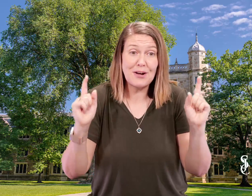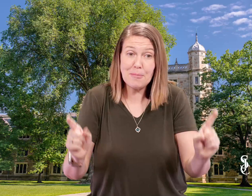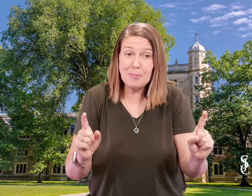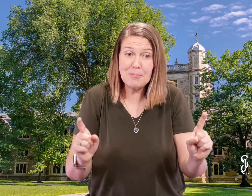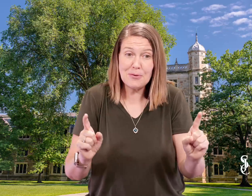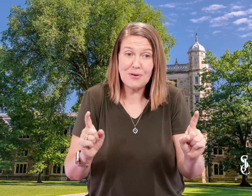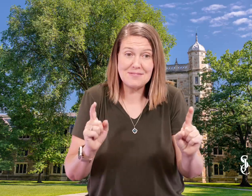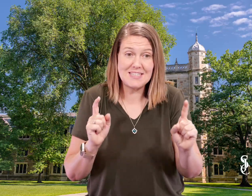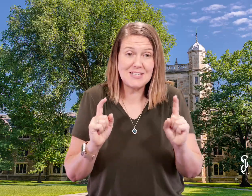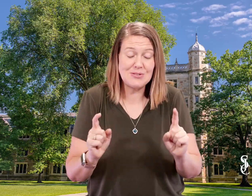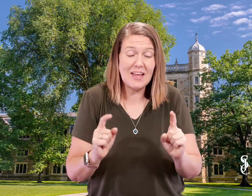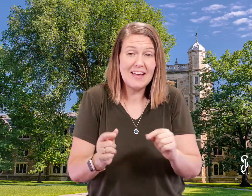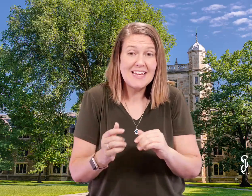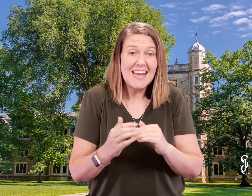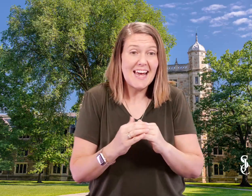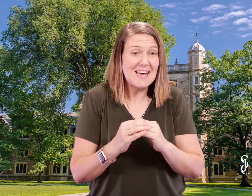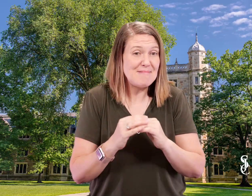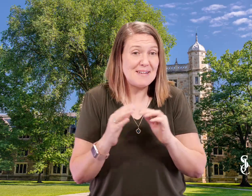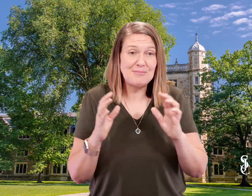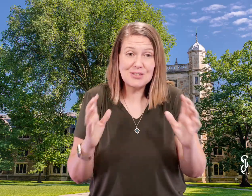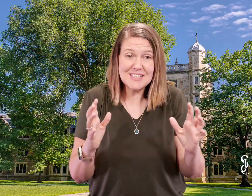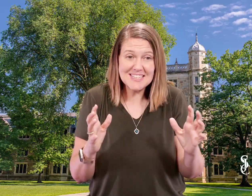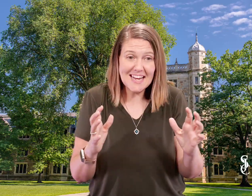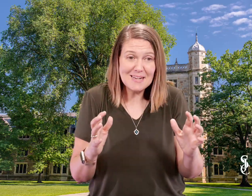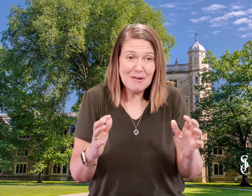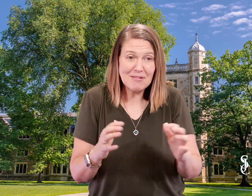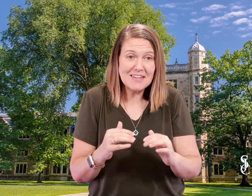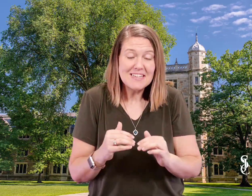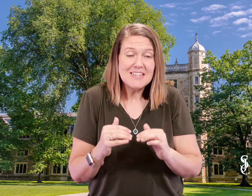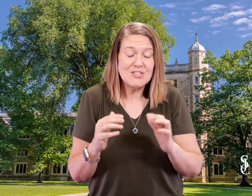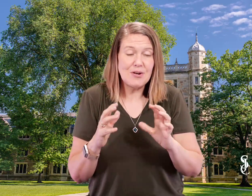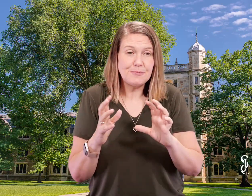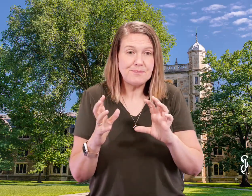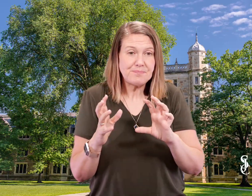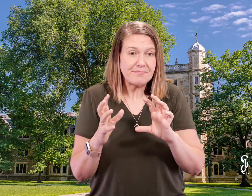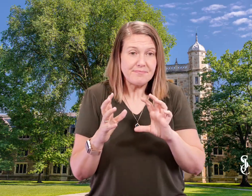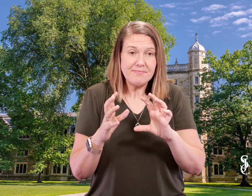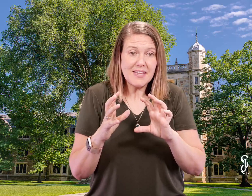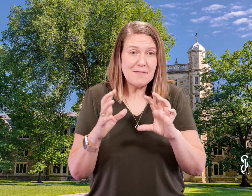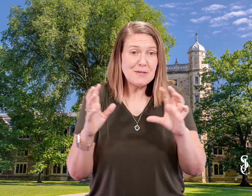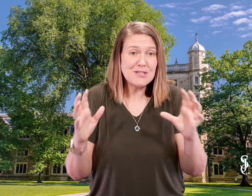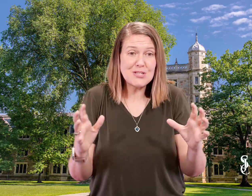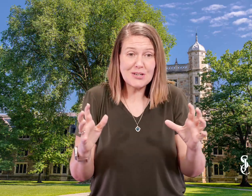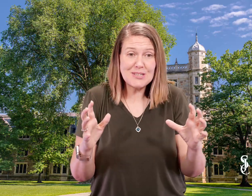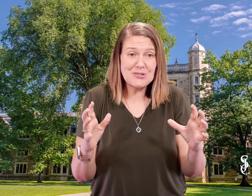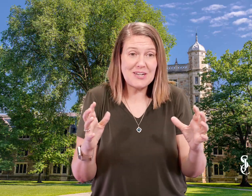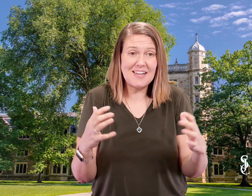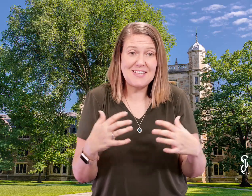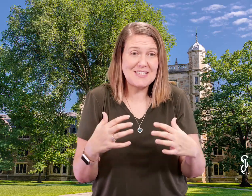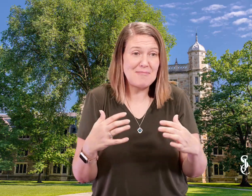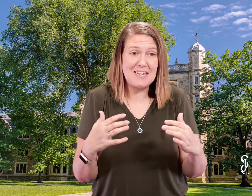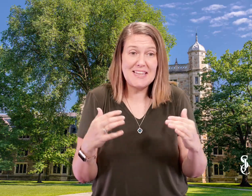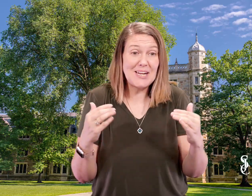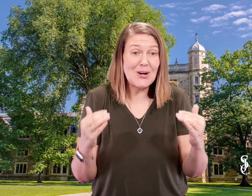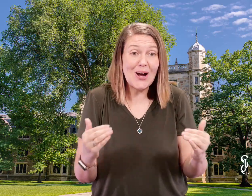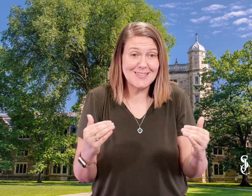couple people who I've seen do that, and I'm really excited about it. So, I've been starting two great outlines coming in. They're awesome.